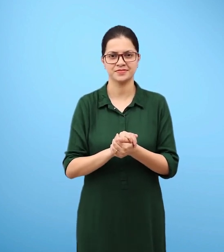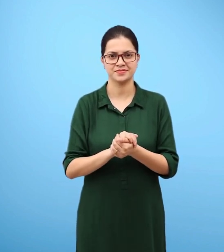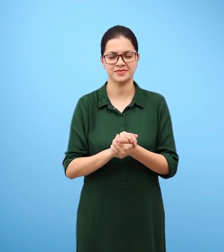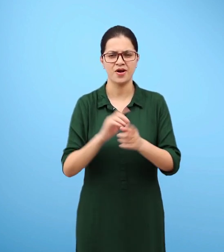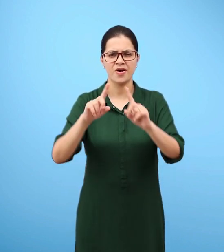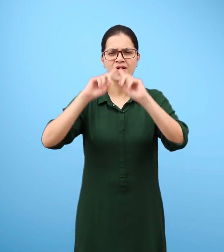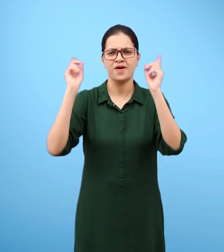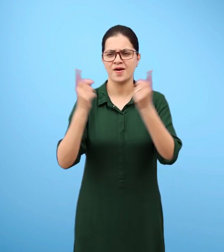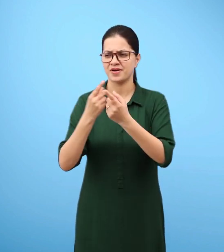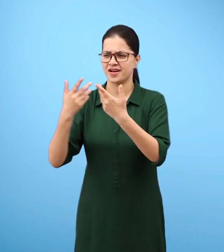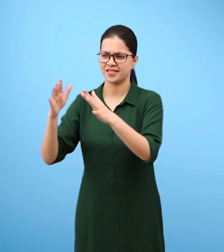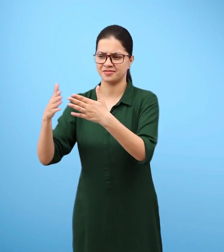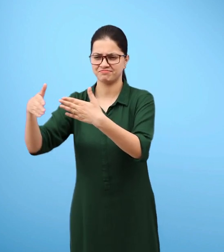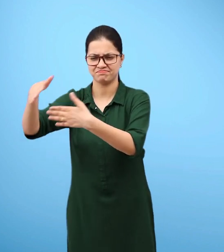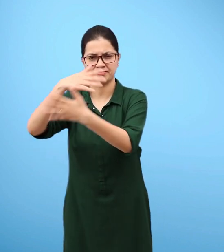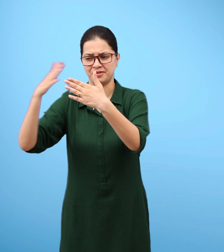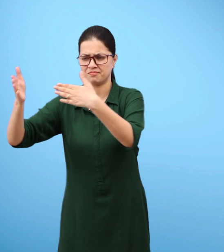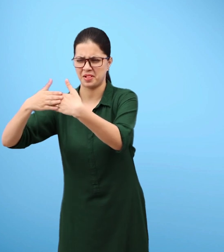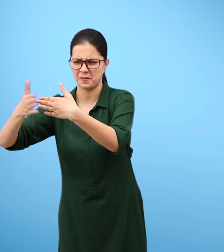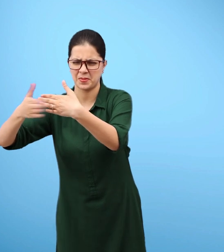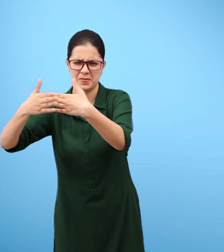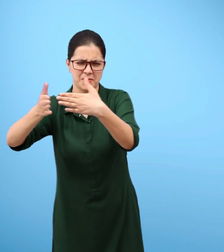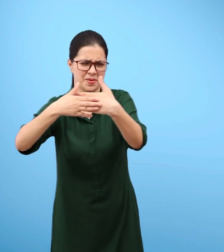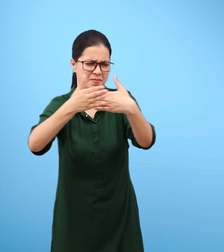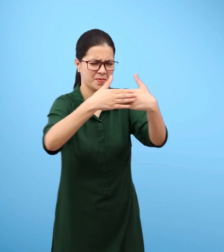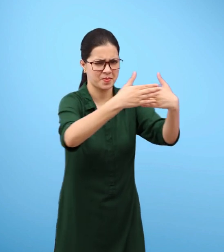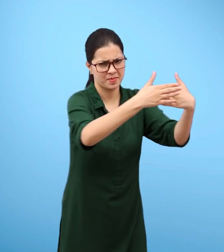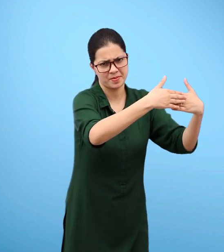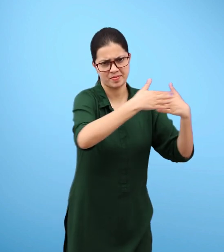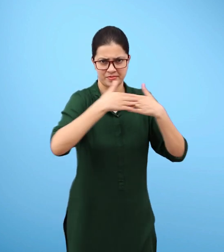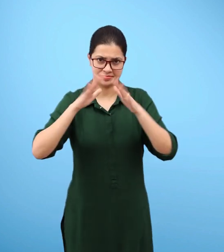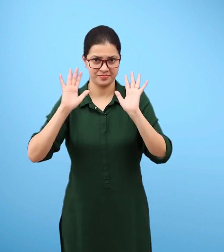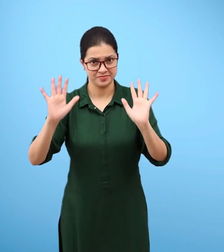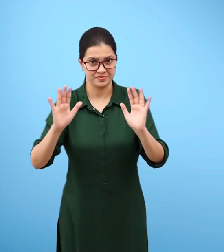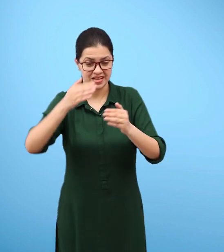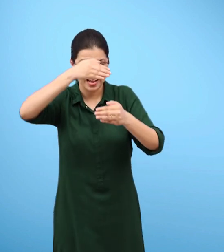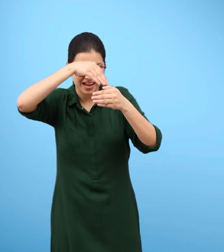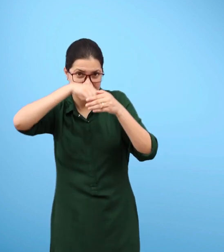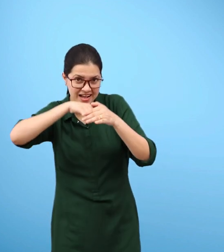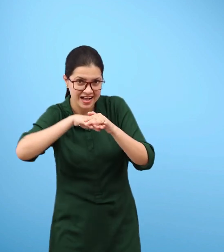In a closed room, if there is some material that is burning, you may have felt suffocation.